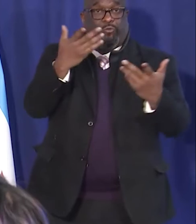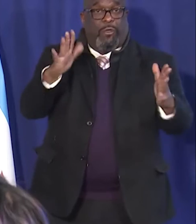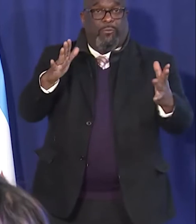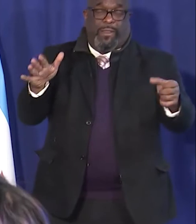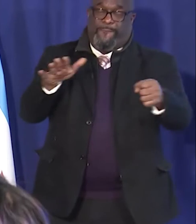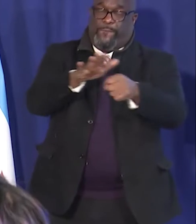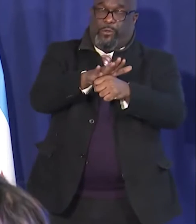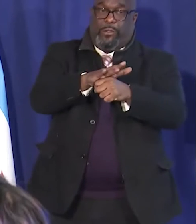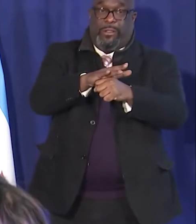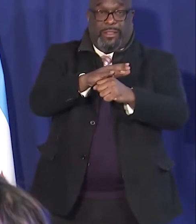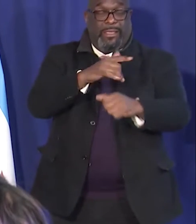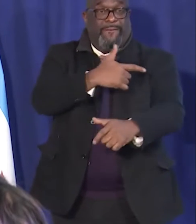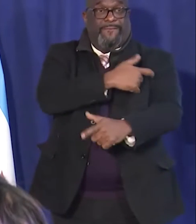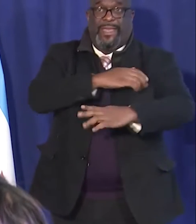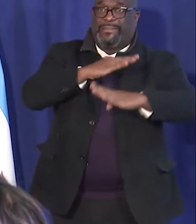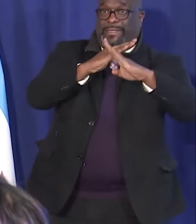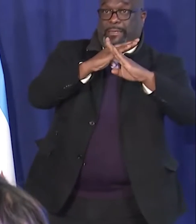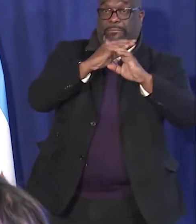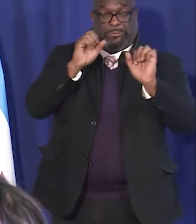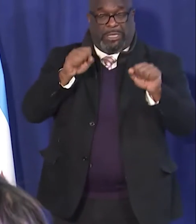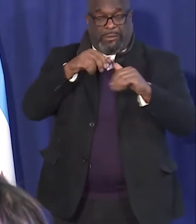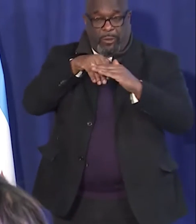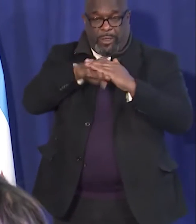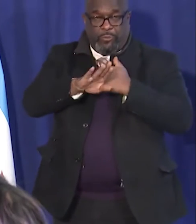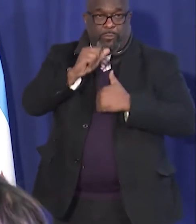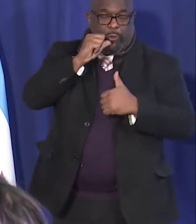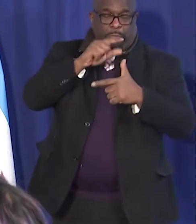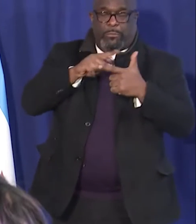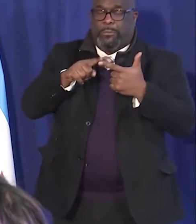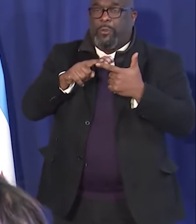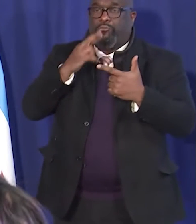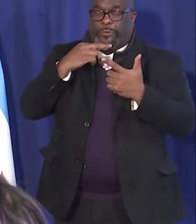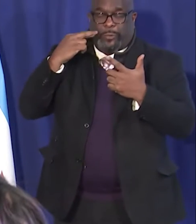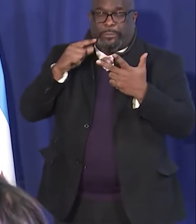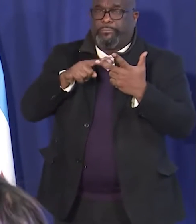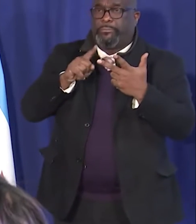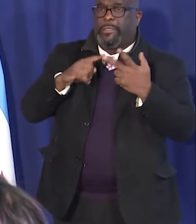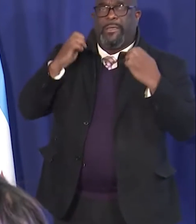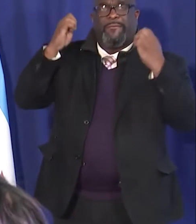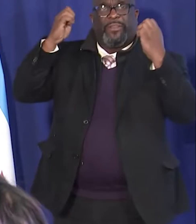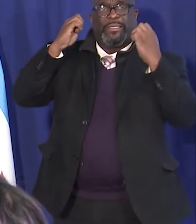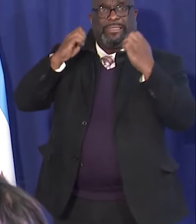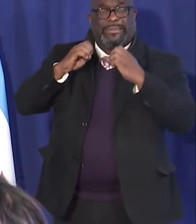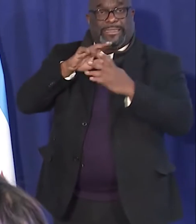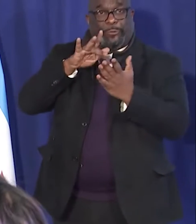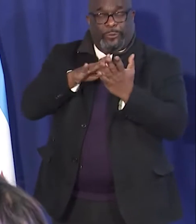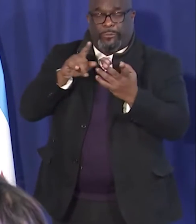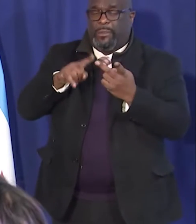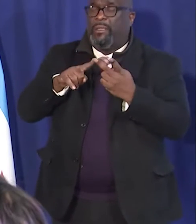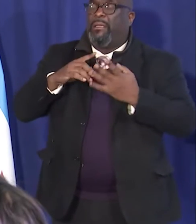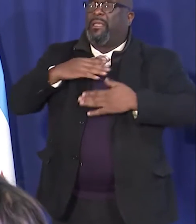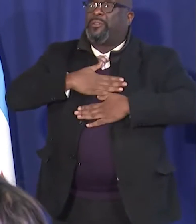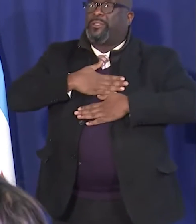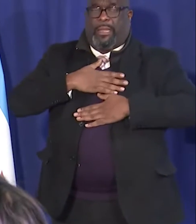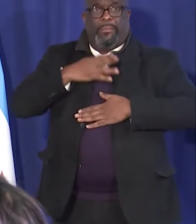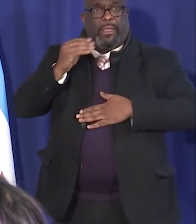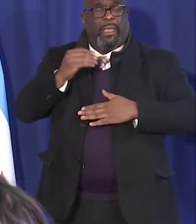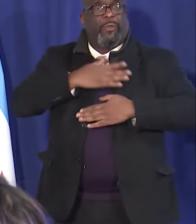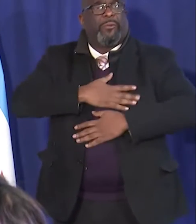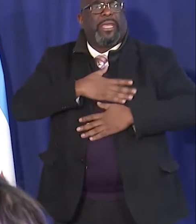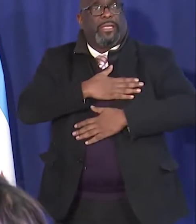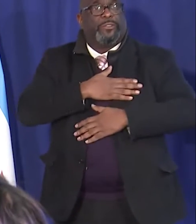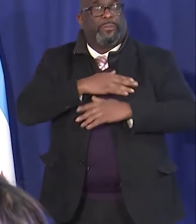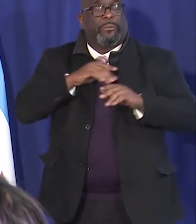fully vaccinated to enter bars, restaurants, fitness centers, and entertainment and recreational venues